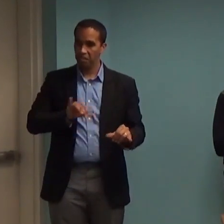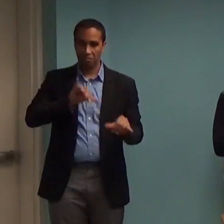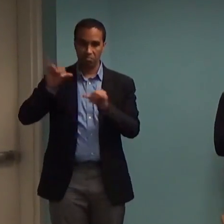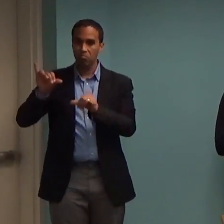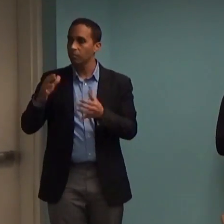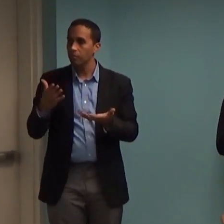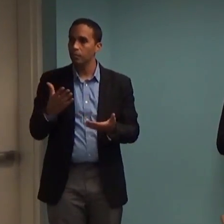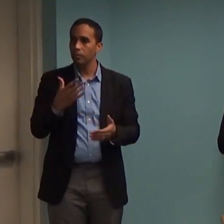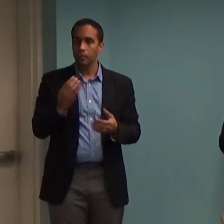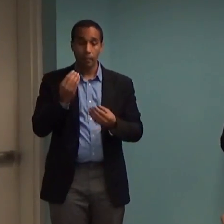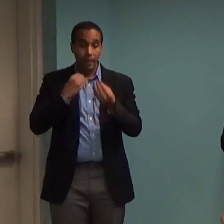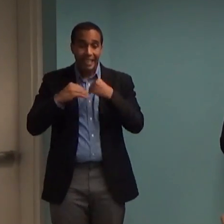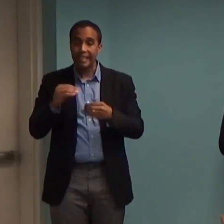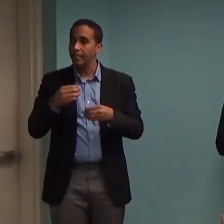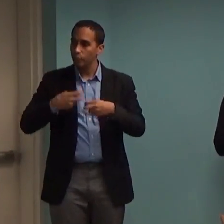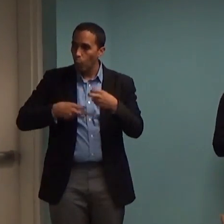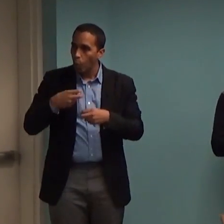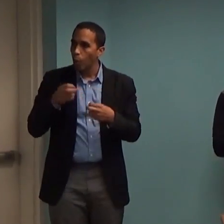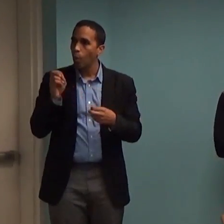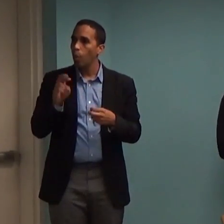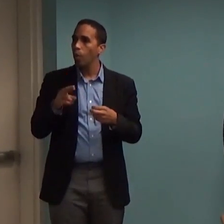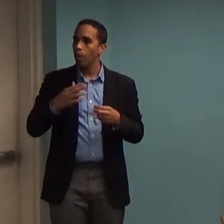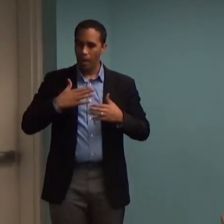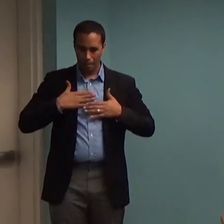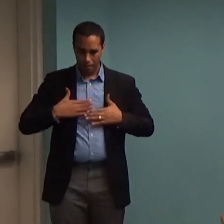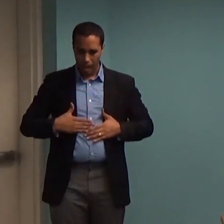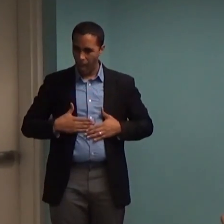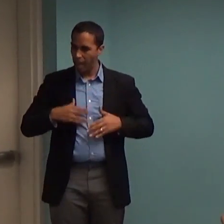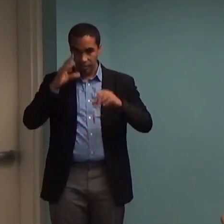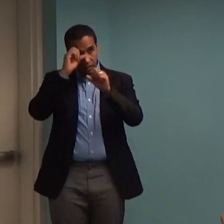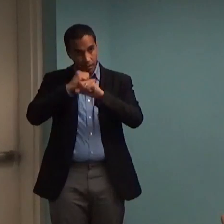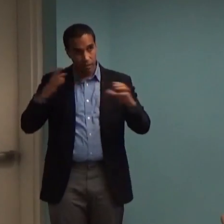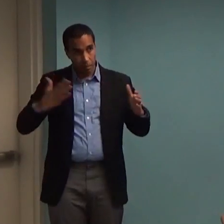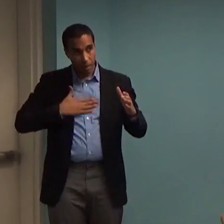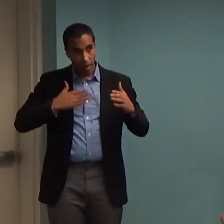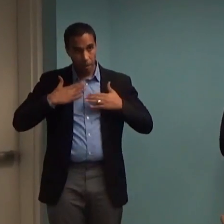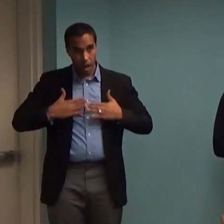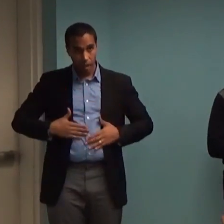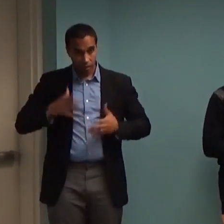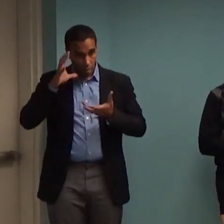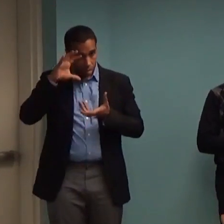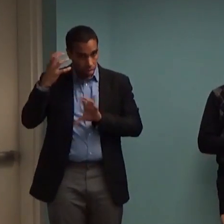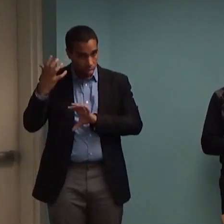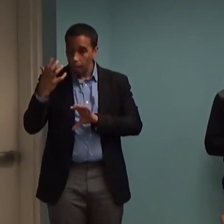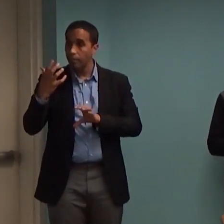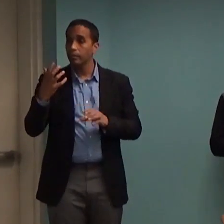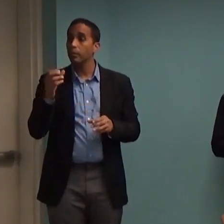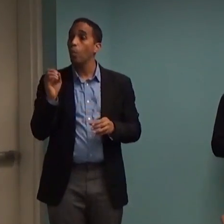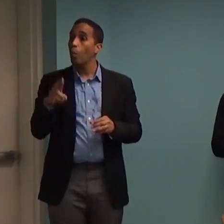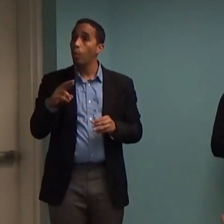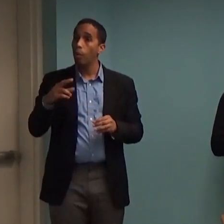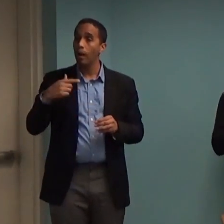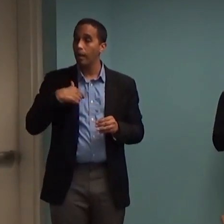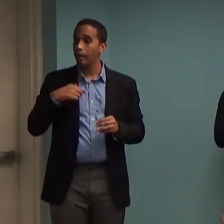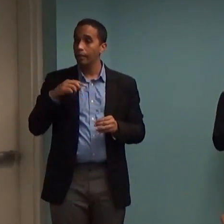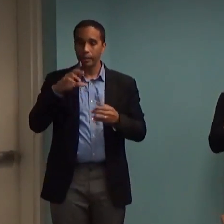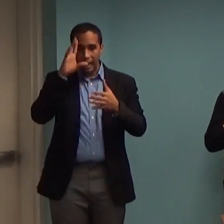and body image disturbance. Also frequently treated with medication. And psychosis. So all of these